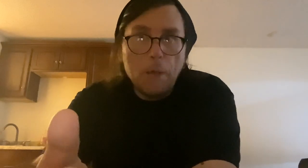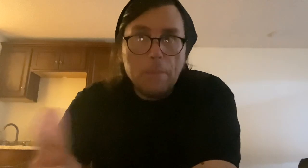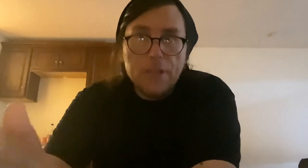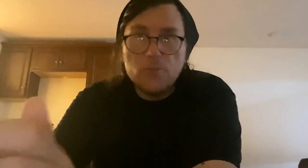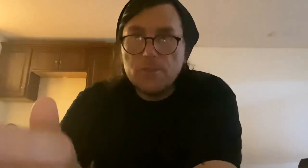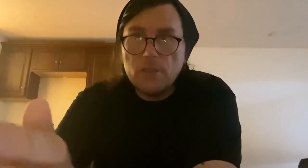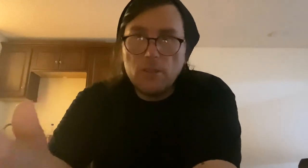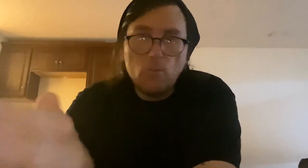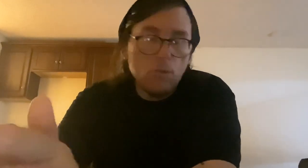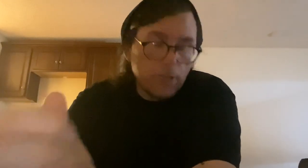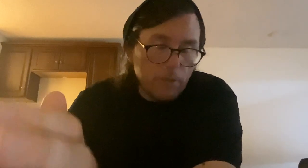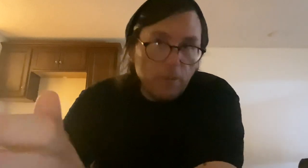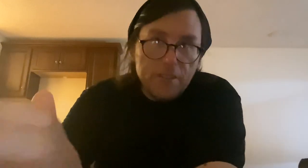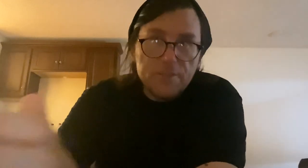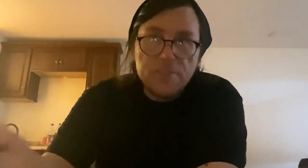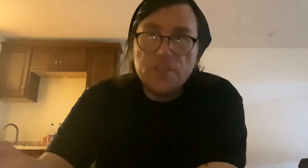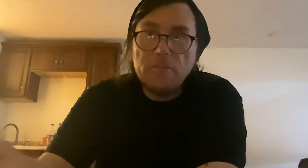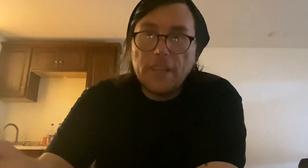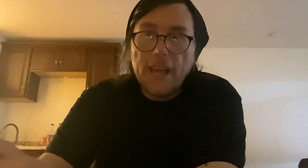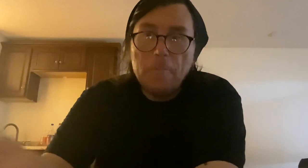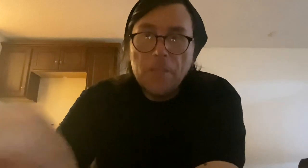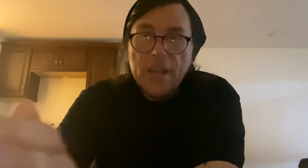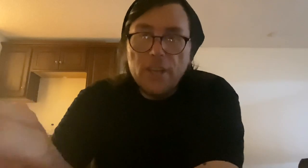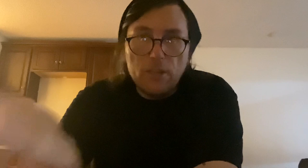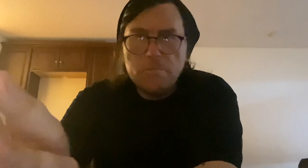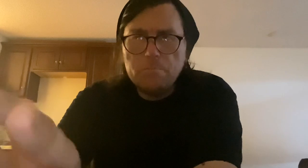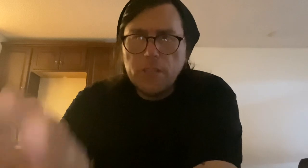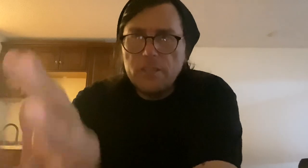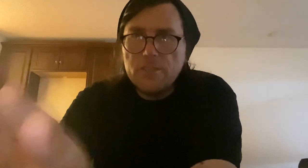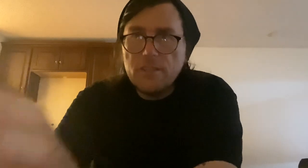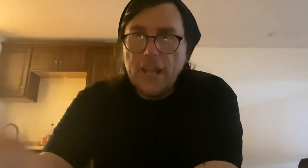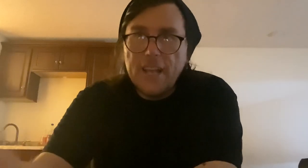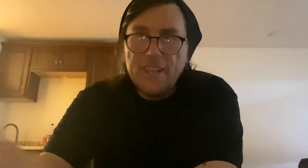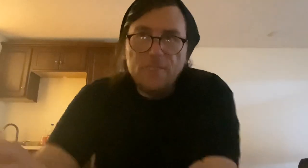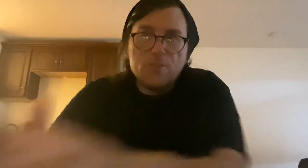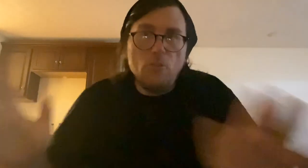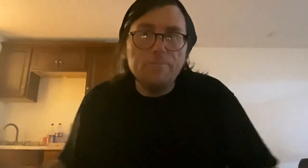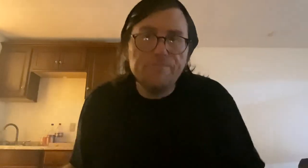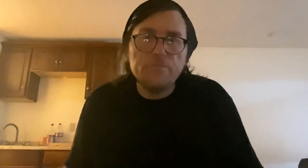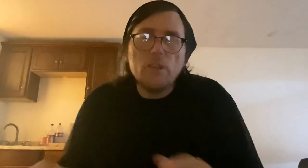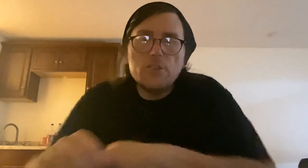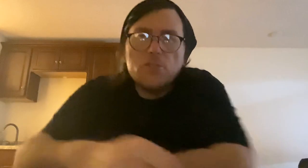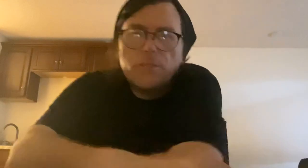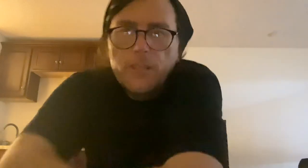might be interested in your work, friends, and stuff like that. You know, kids in your school, soon enough,